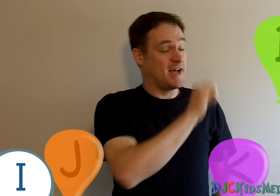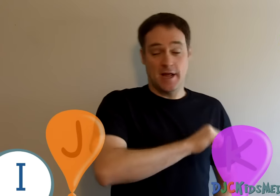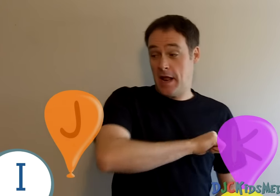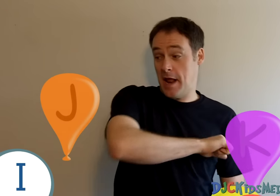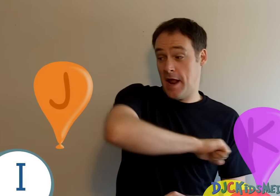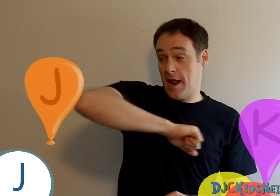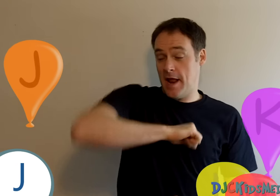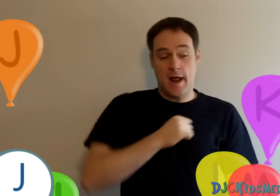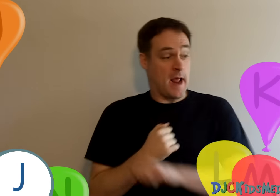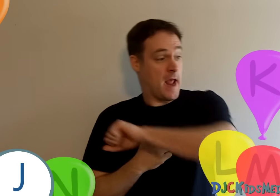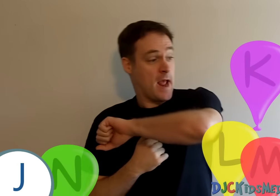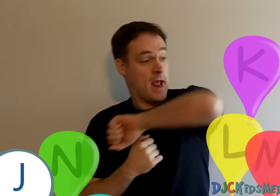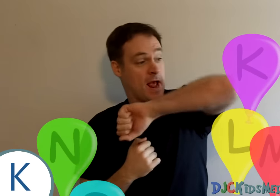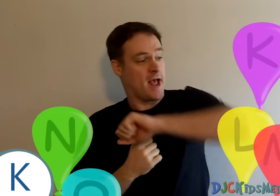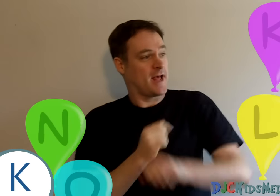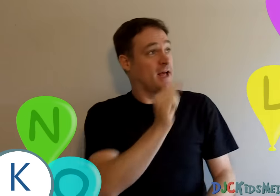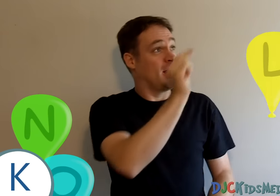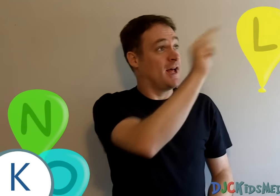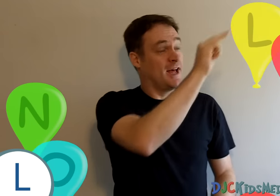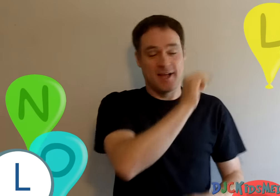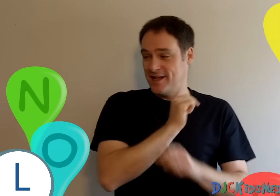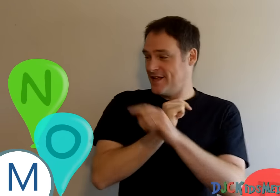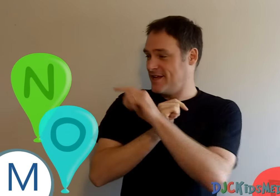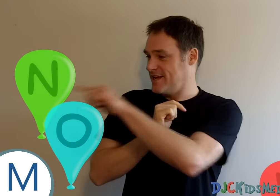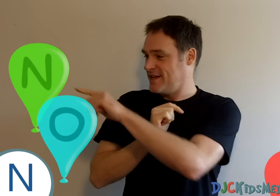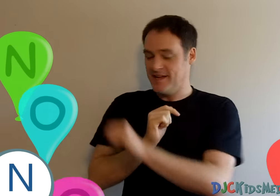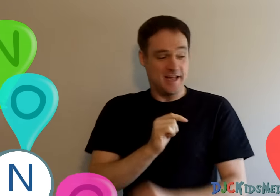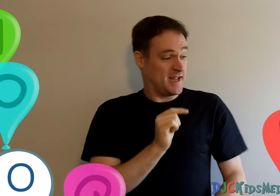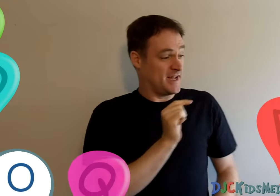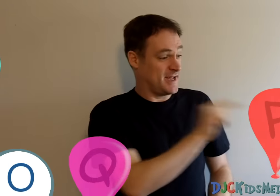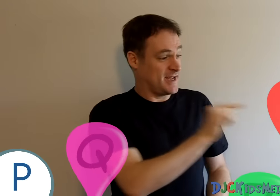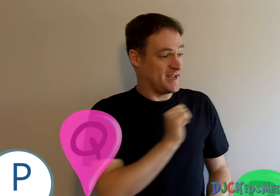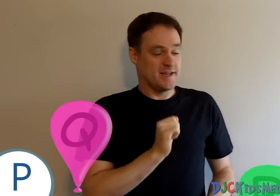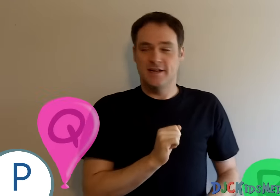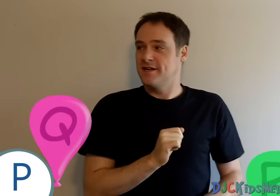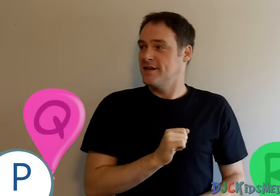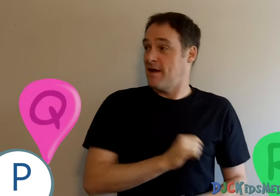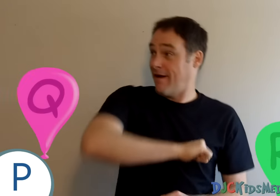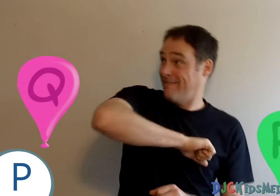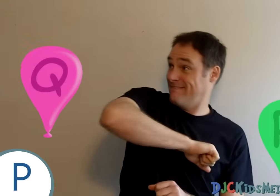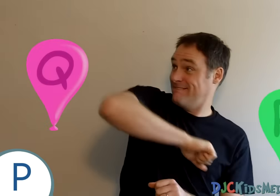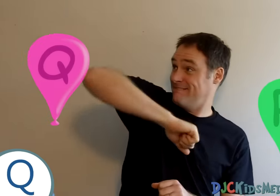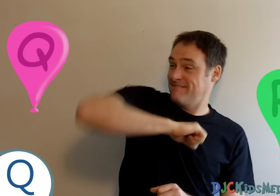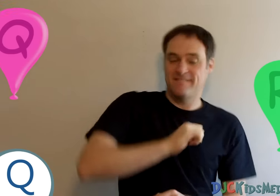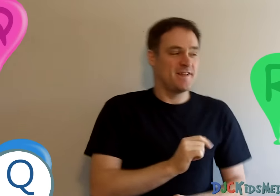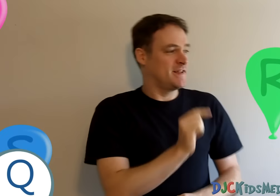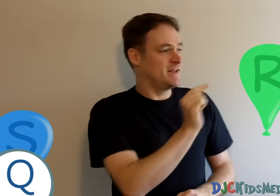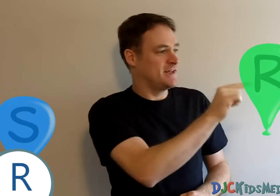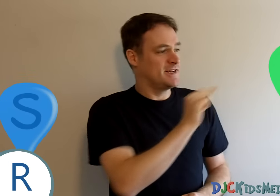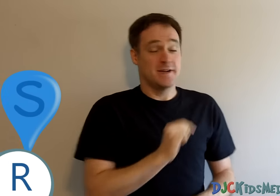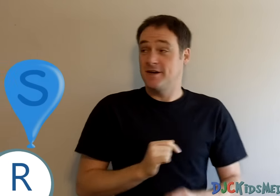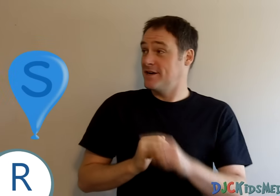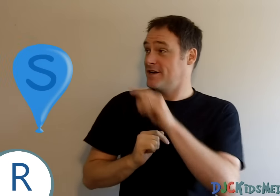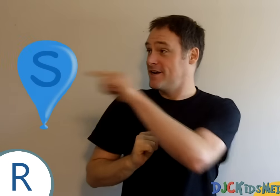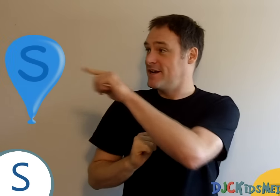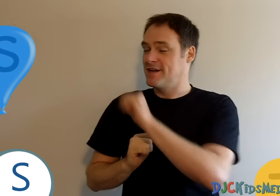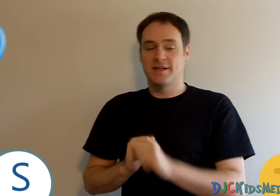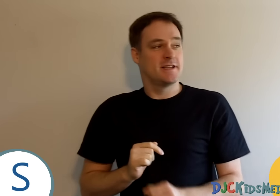I, J, K, L, M, N, O, P, Q, R, S,